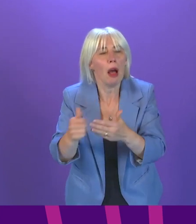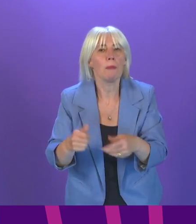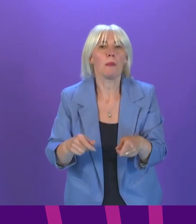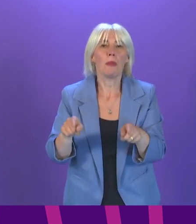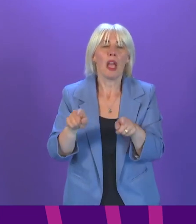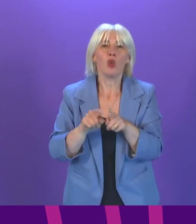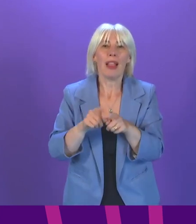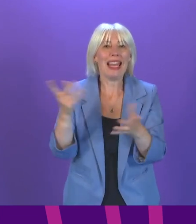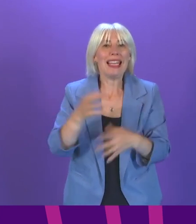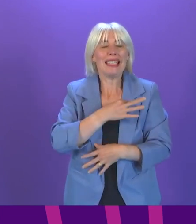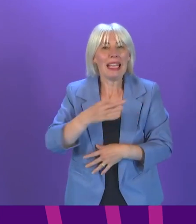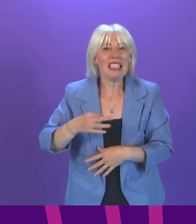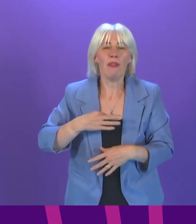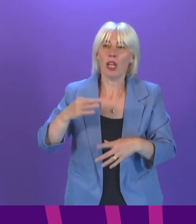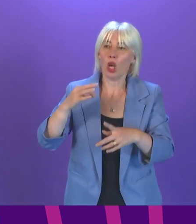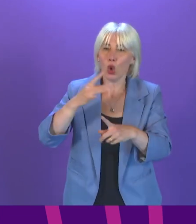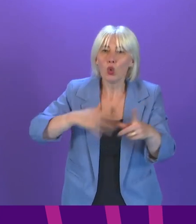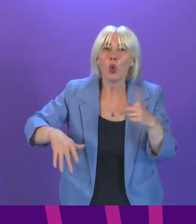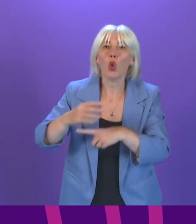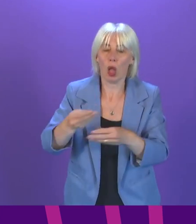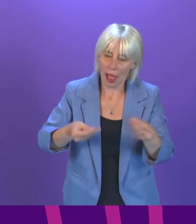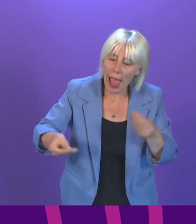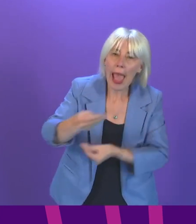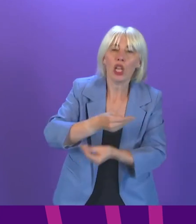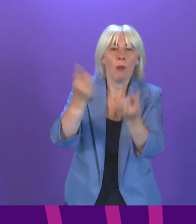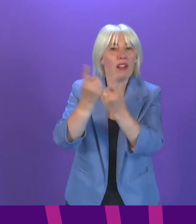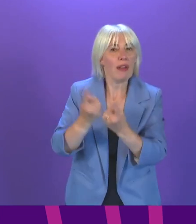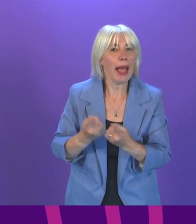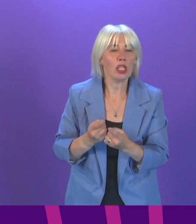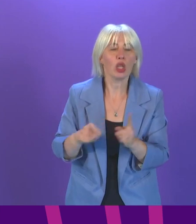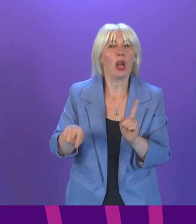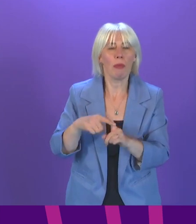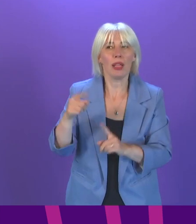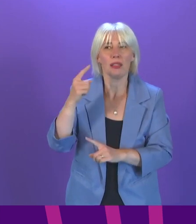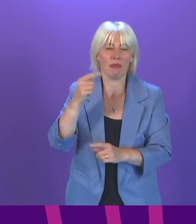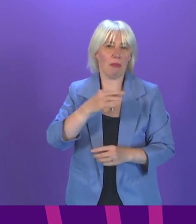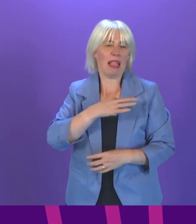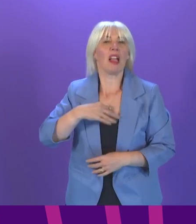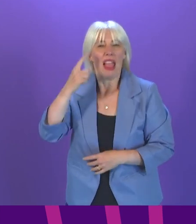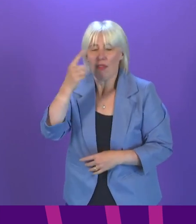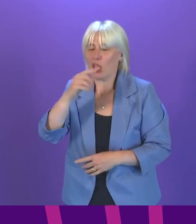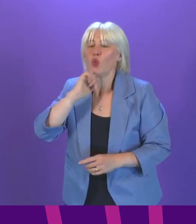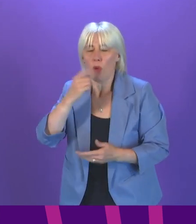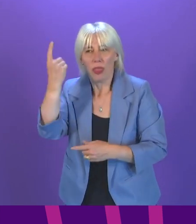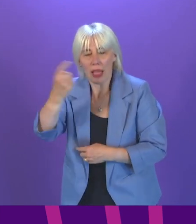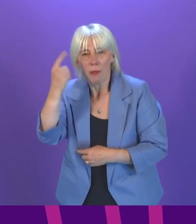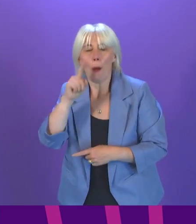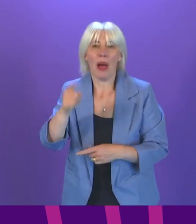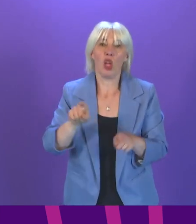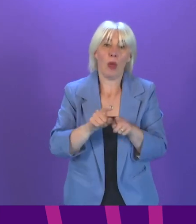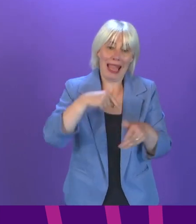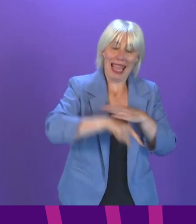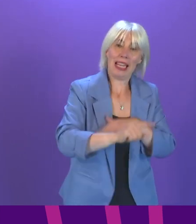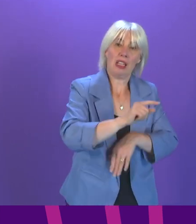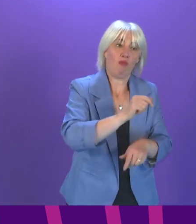of scientific, social and economic factors, as well as latest clinical evidence. And we consider, in clinical settings